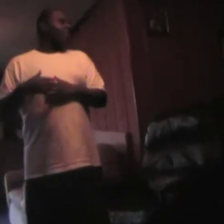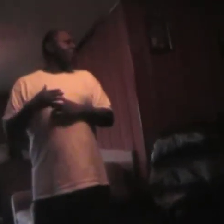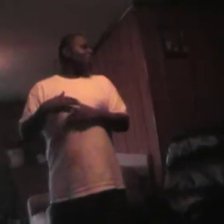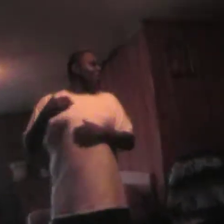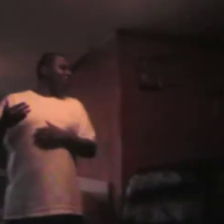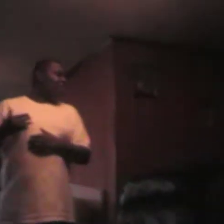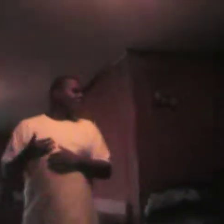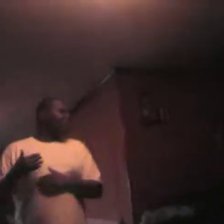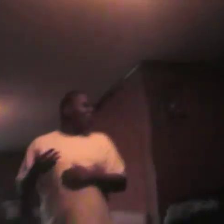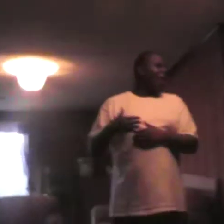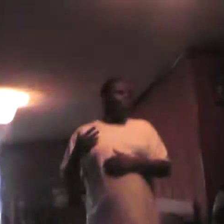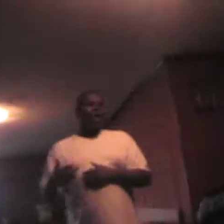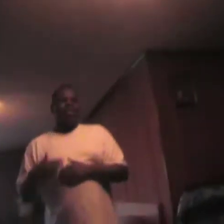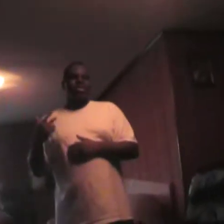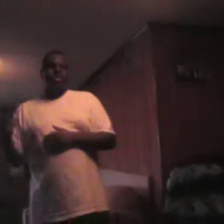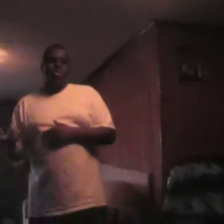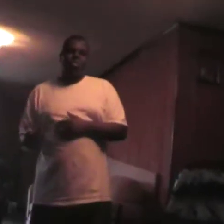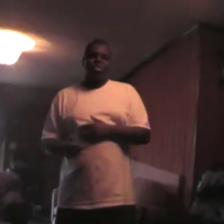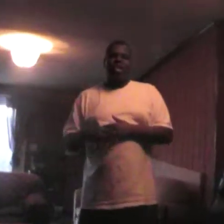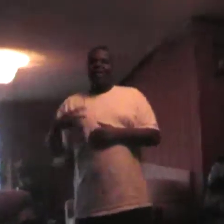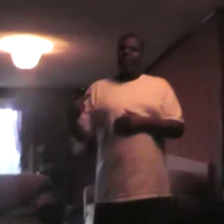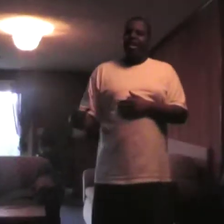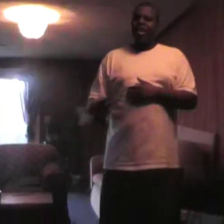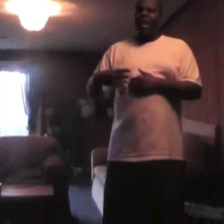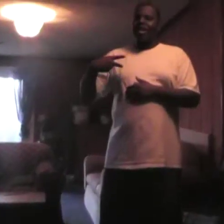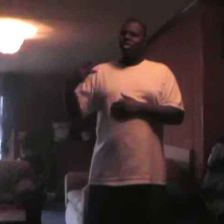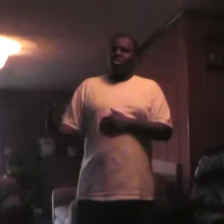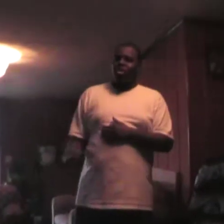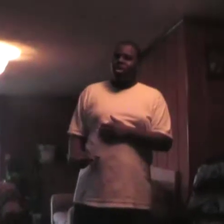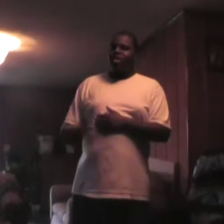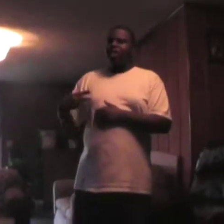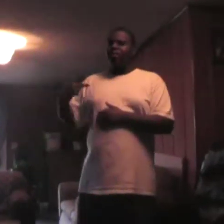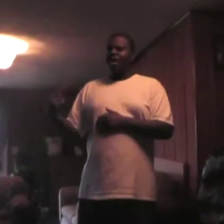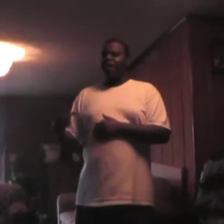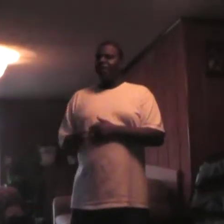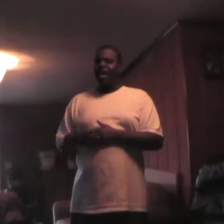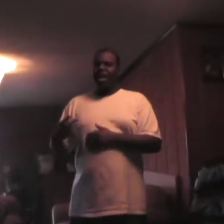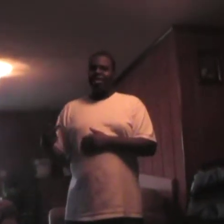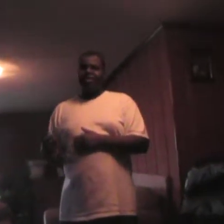Because you know I rock the shoes. Felice, Jordans. Felice?